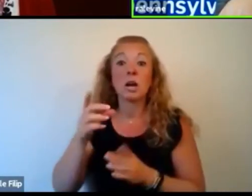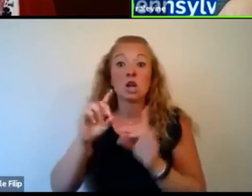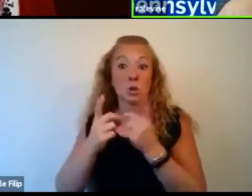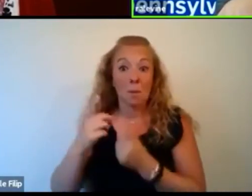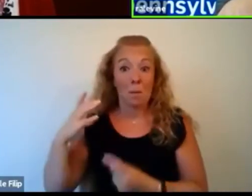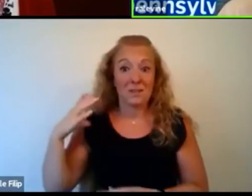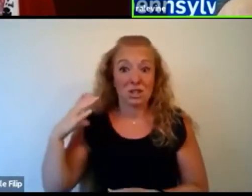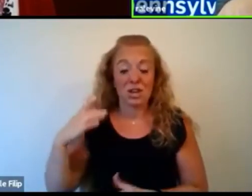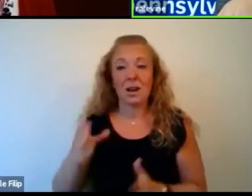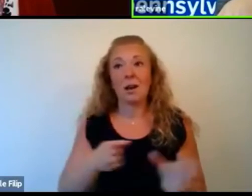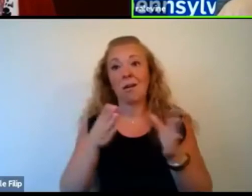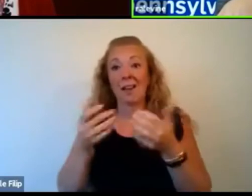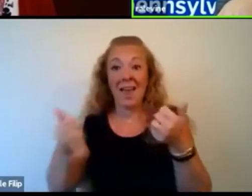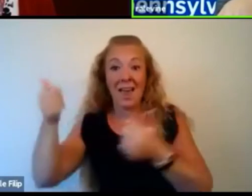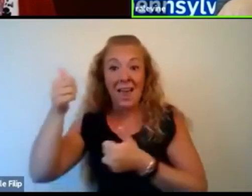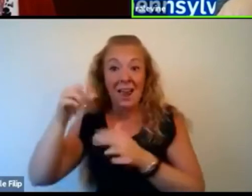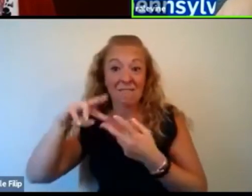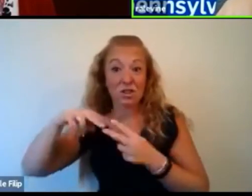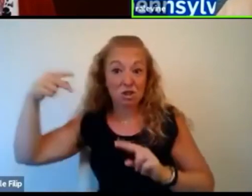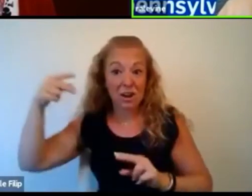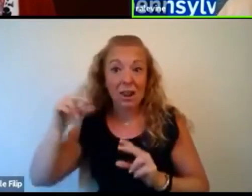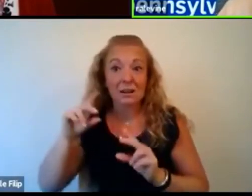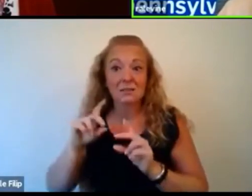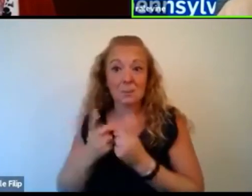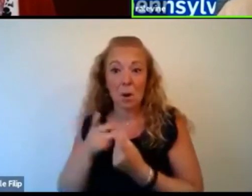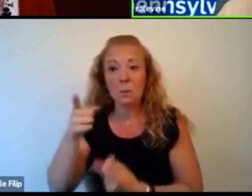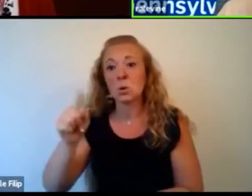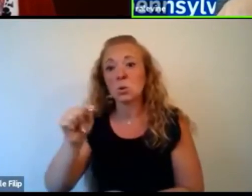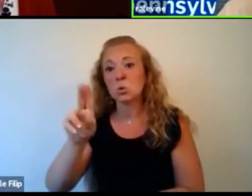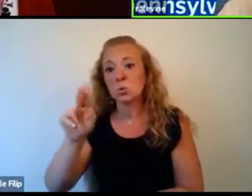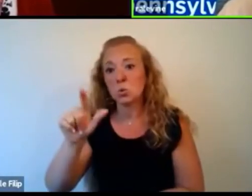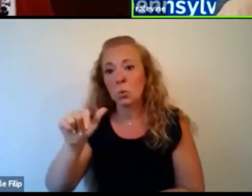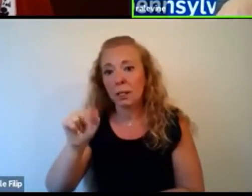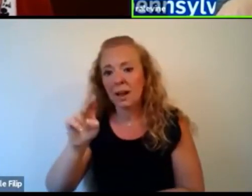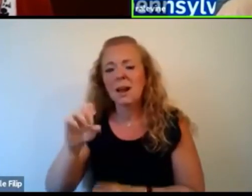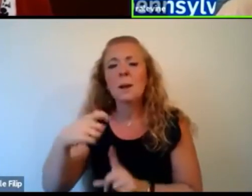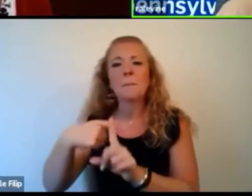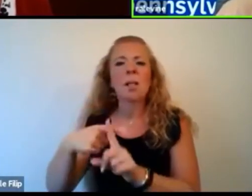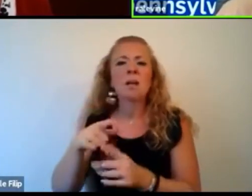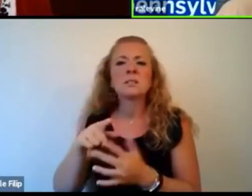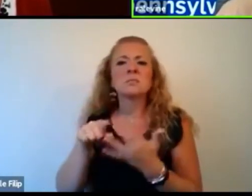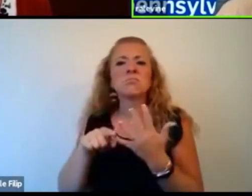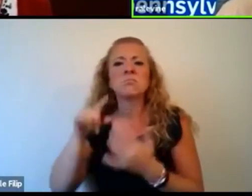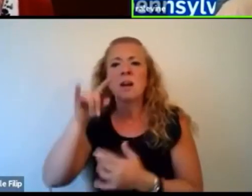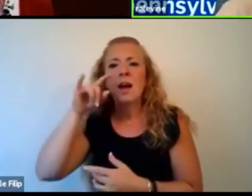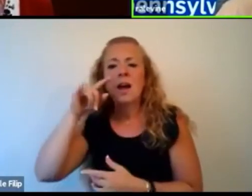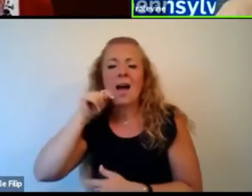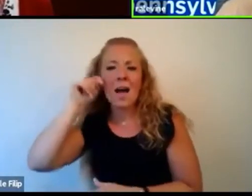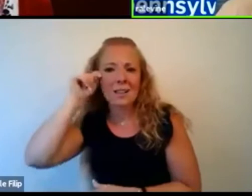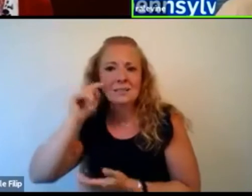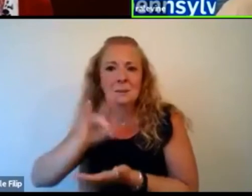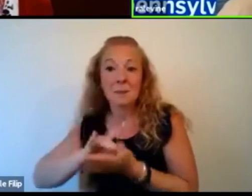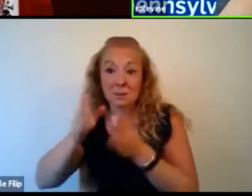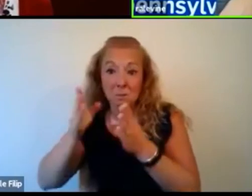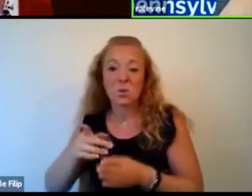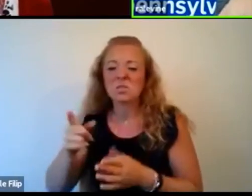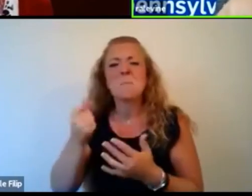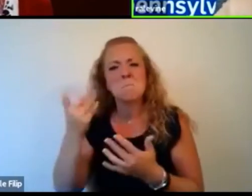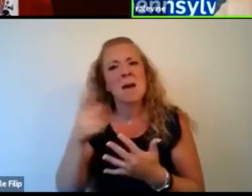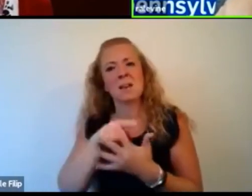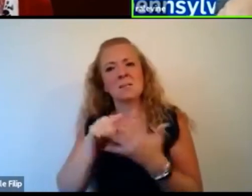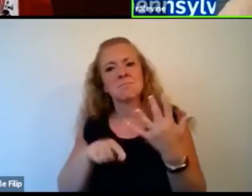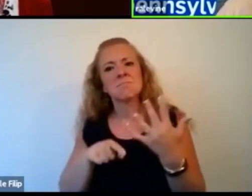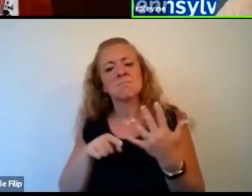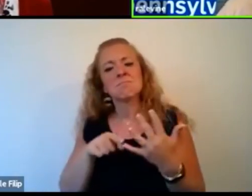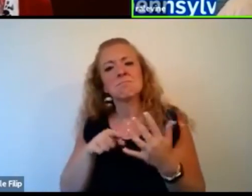genetics, uh, department at Tulane, and then adolescent medicine person. So several mentors in, um, in college, I mean, in